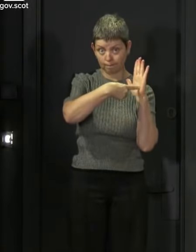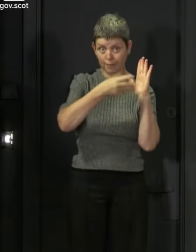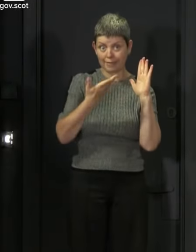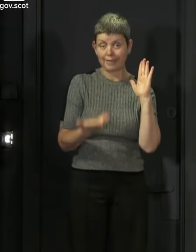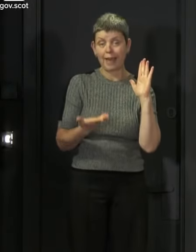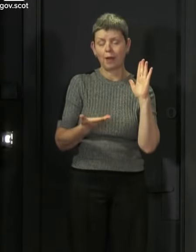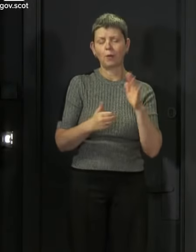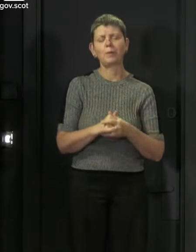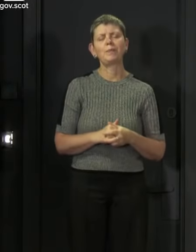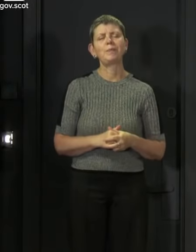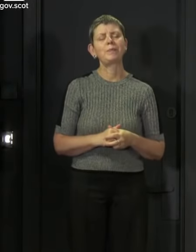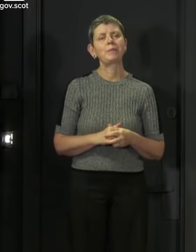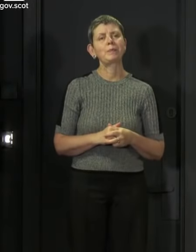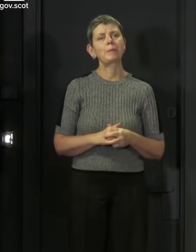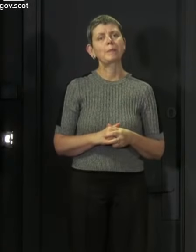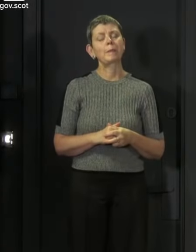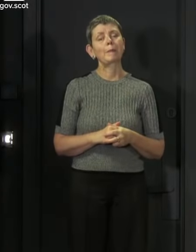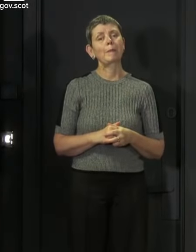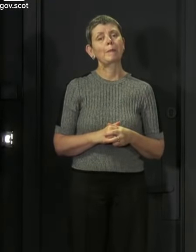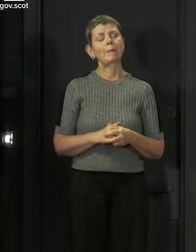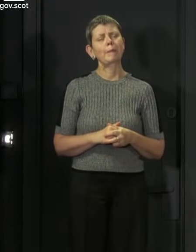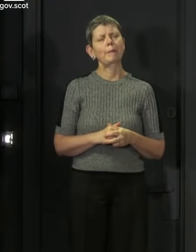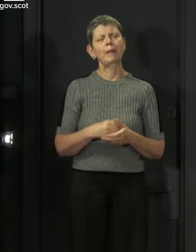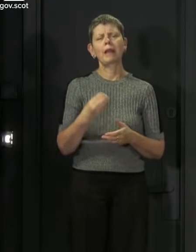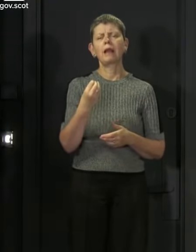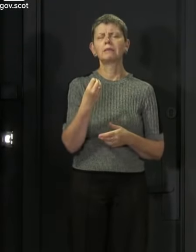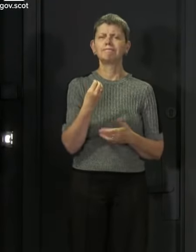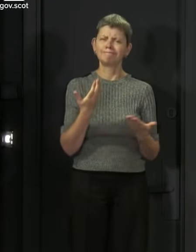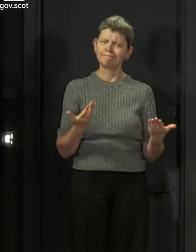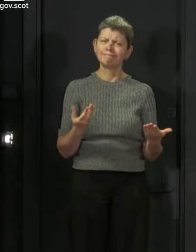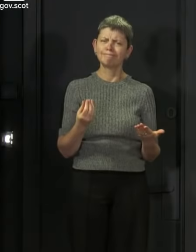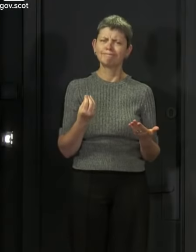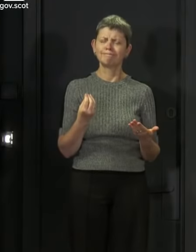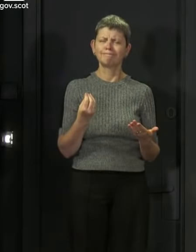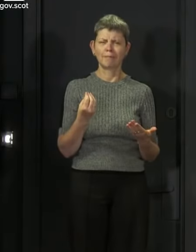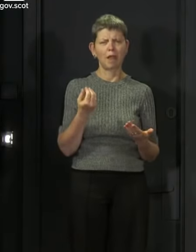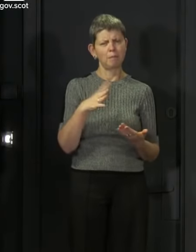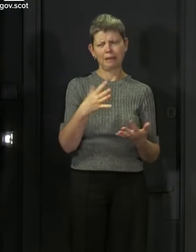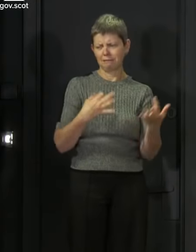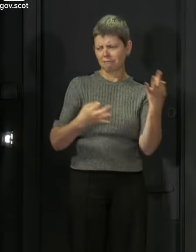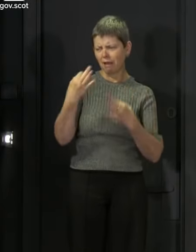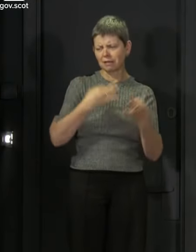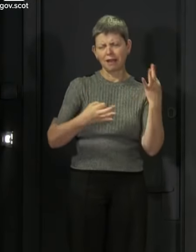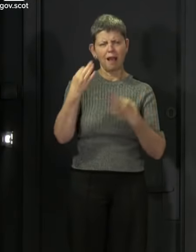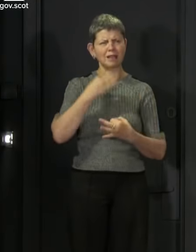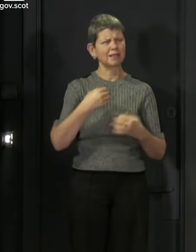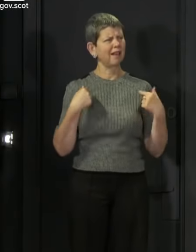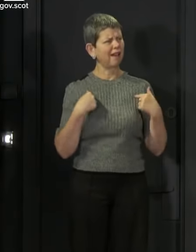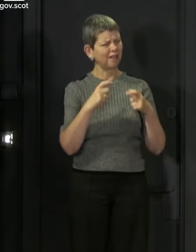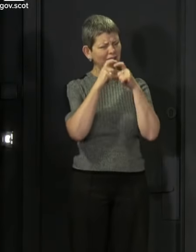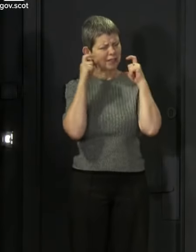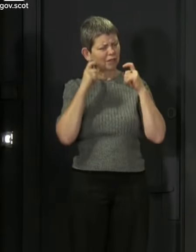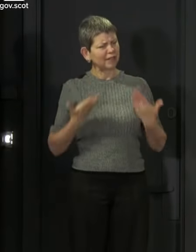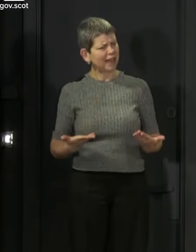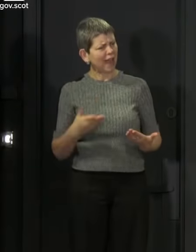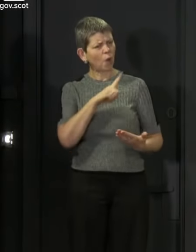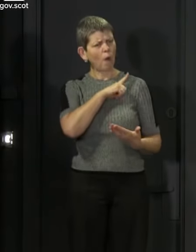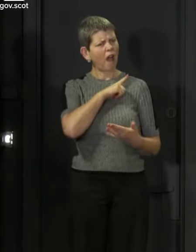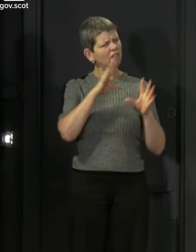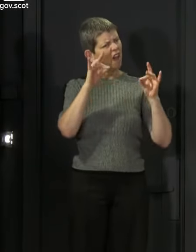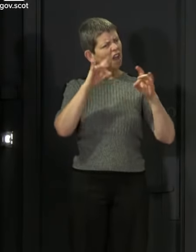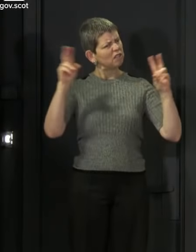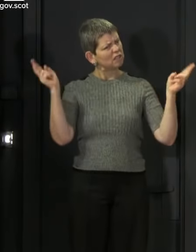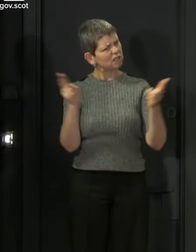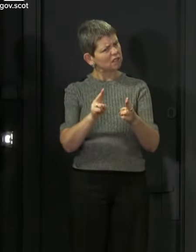shops. Now, some people ask, and I've been asked this question in recent days, why are we doing this now when the virus has been suppressed to low levels?